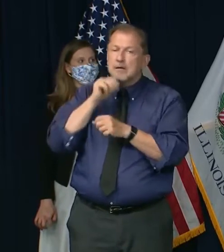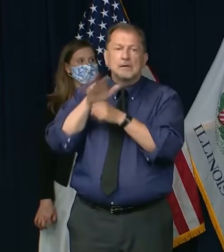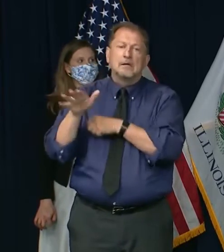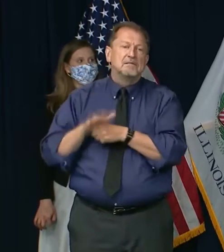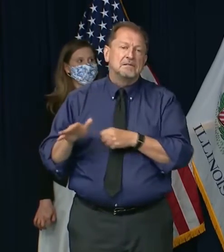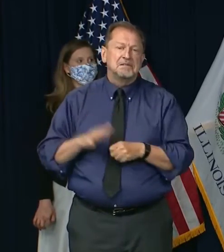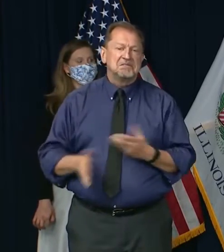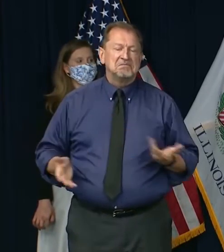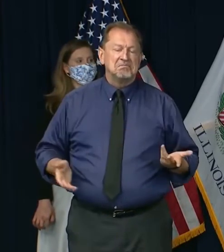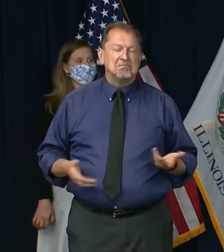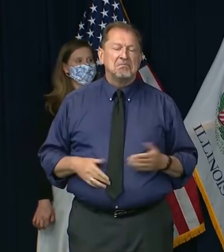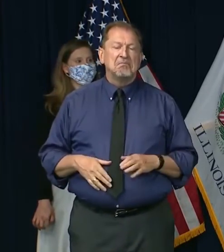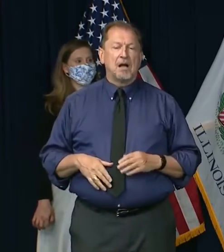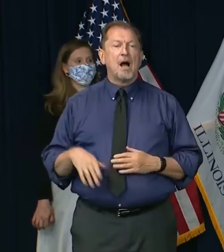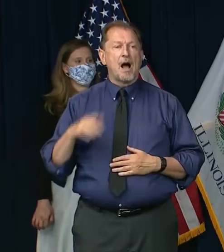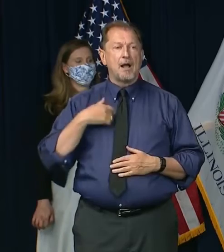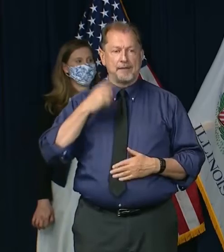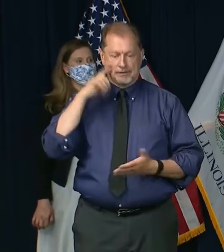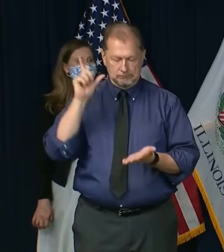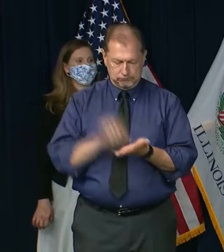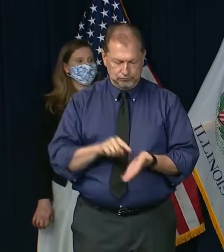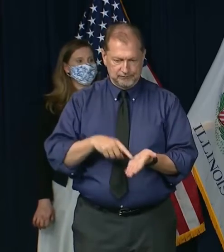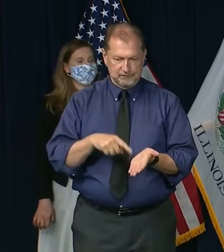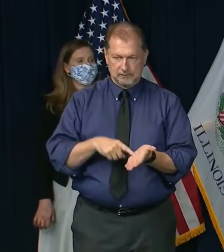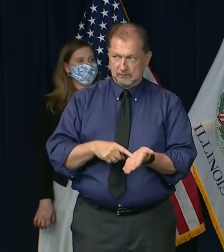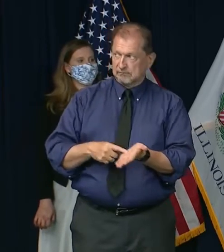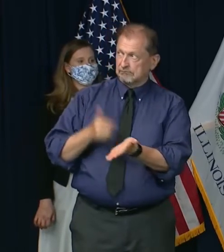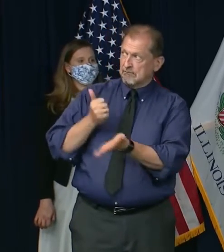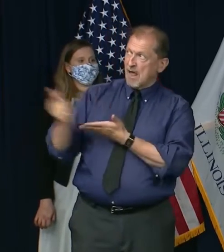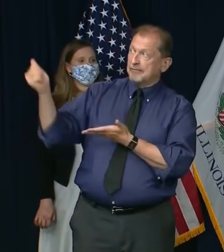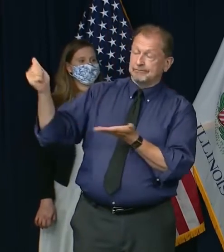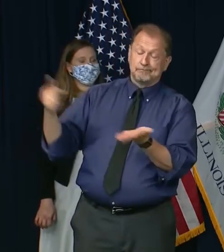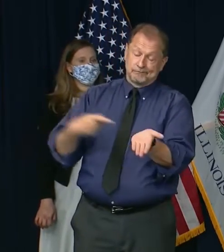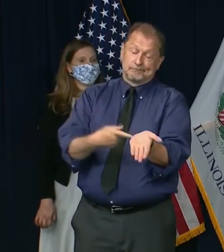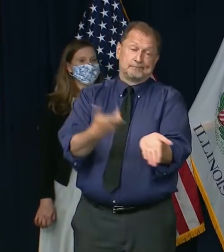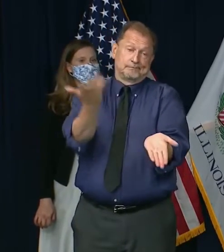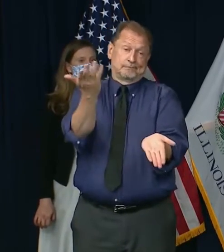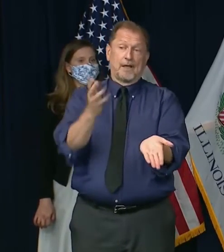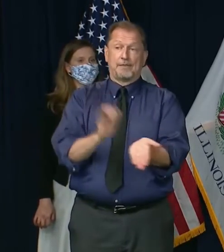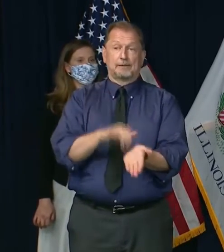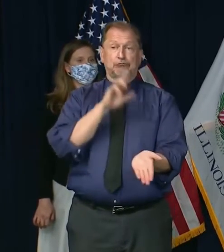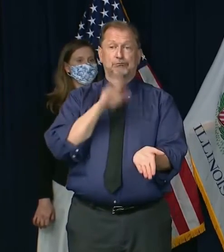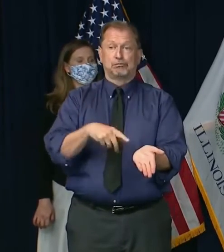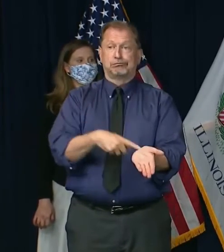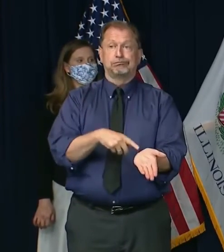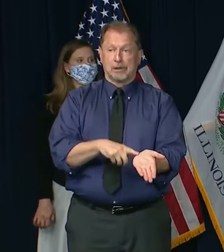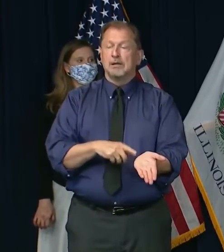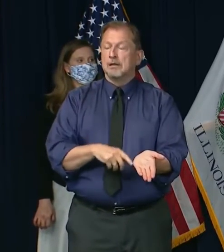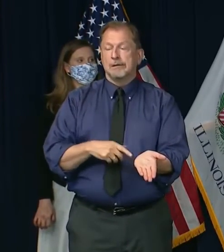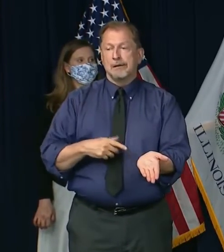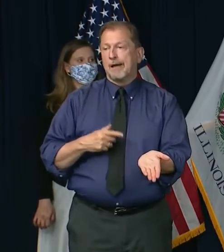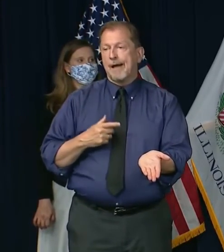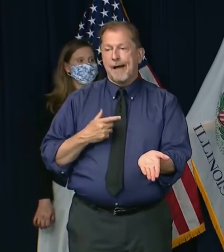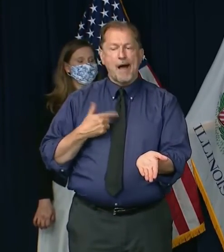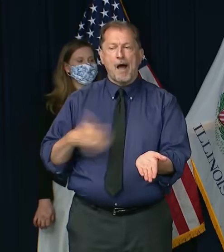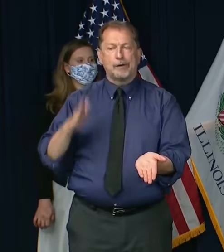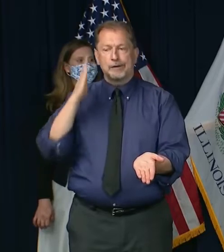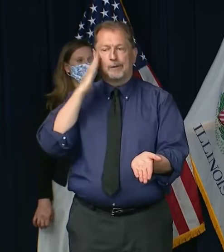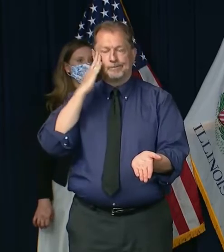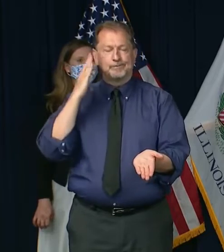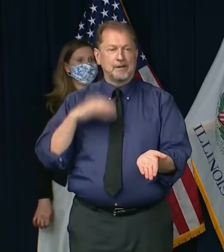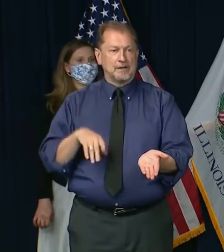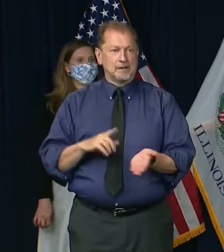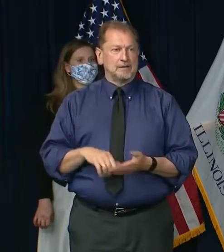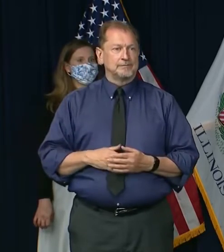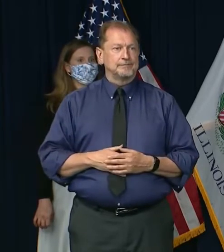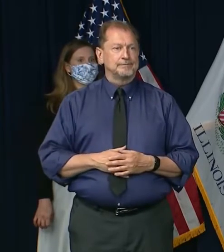think the criticisms, I think, you know, proved themselves out as factual along the way. don't need today's report to do that. But, yes, it's